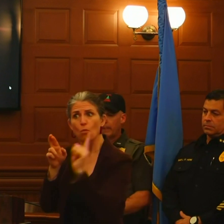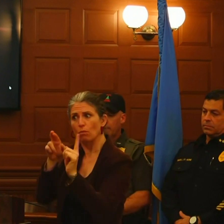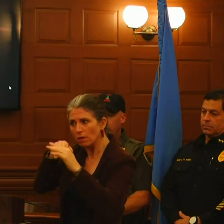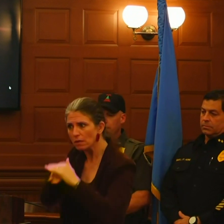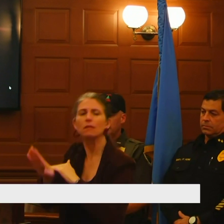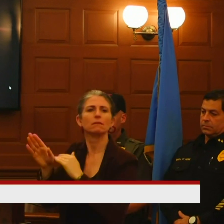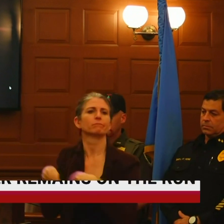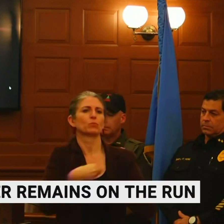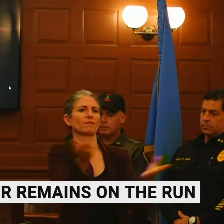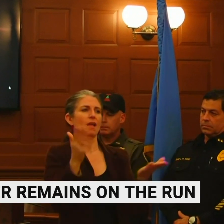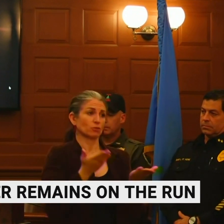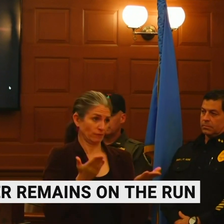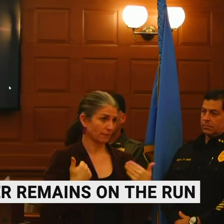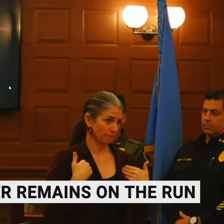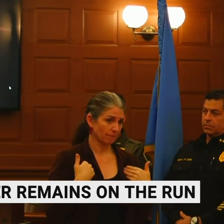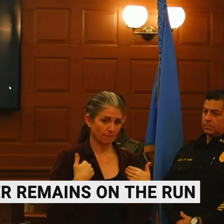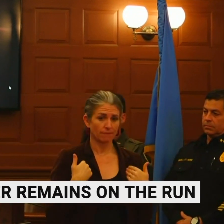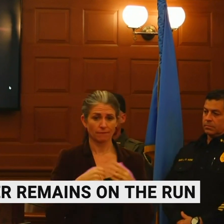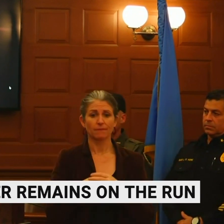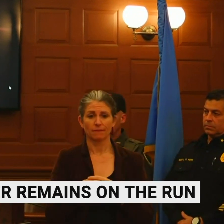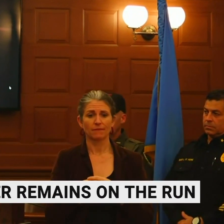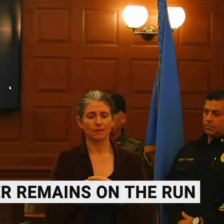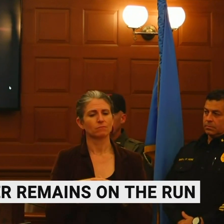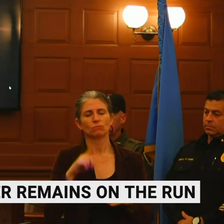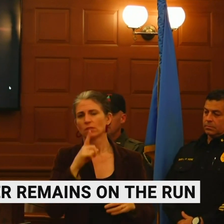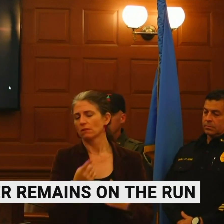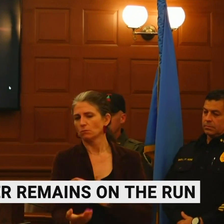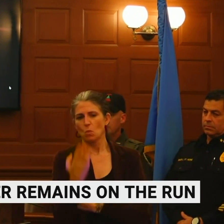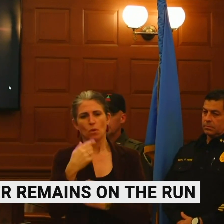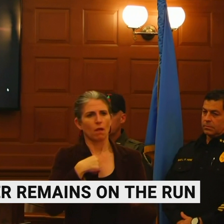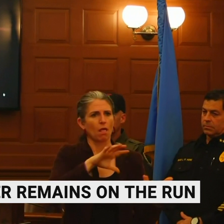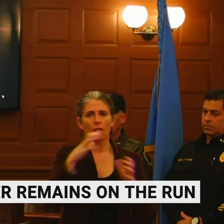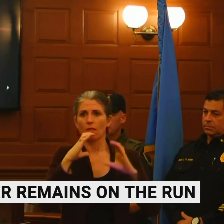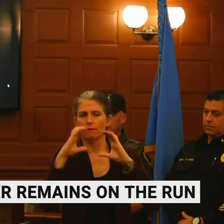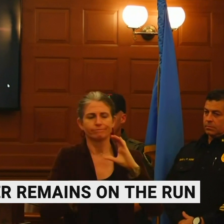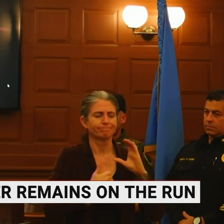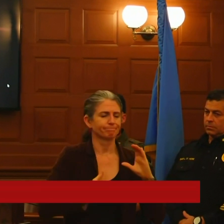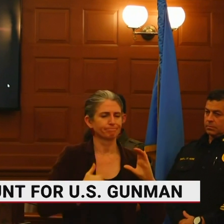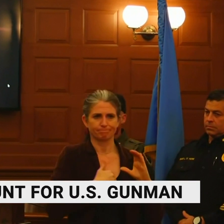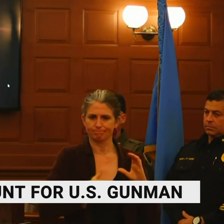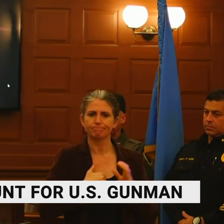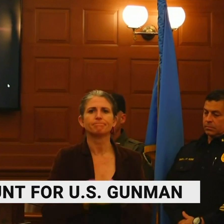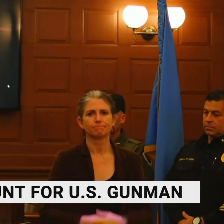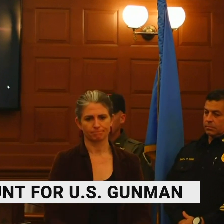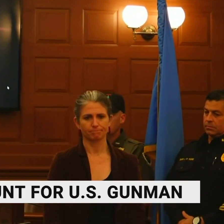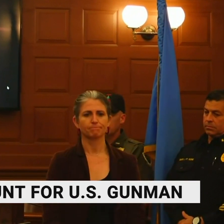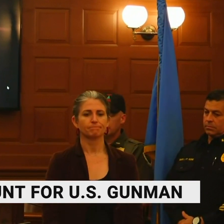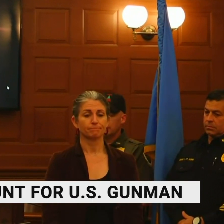correct that mistake from earlier. So several other updates from